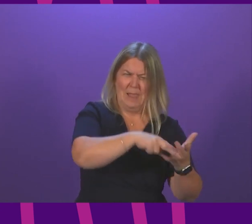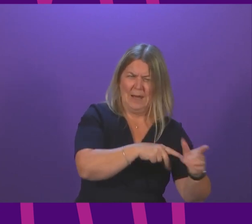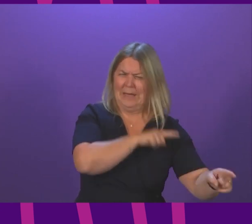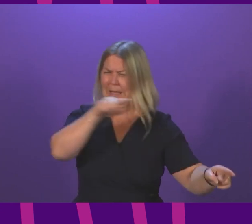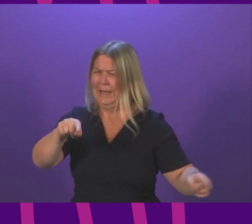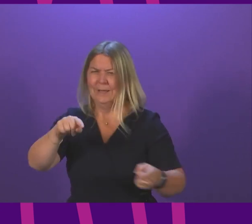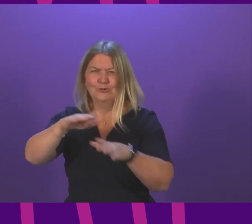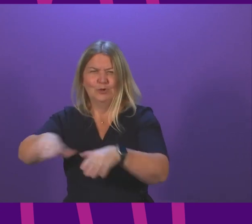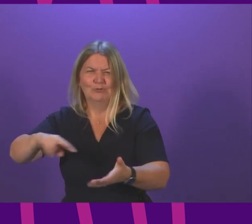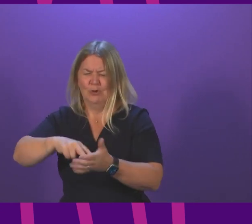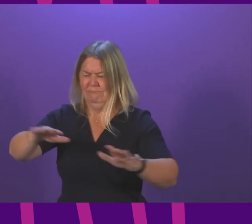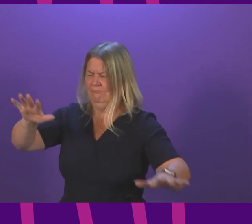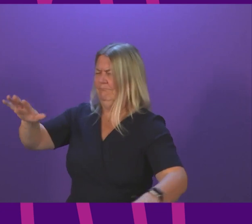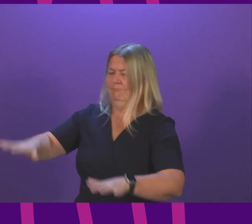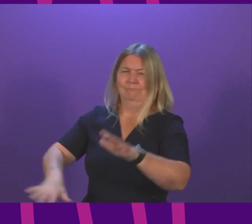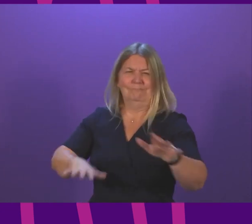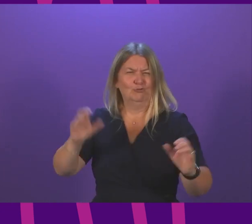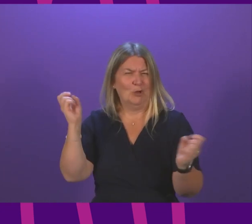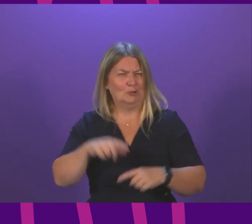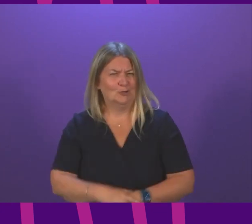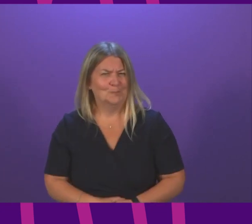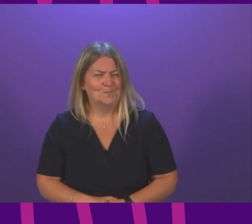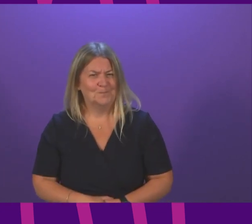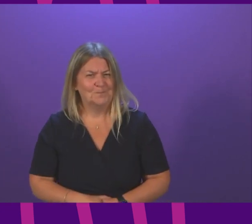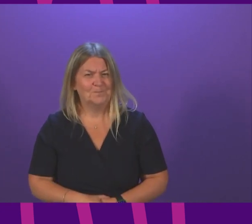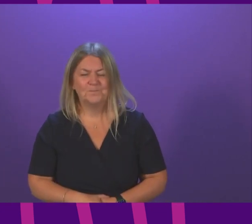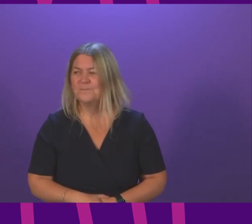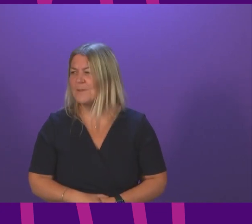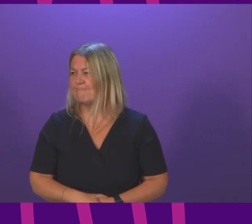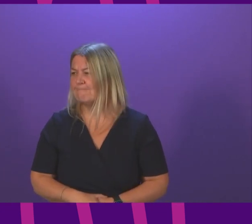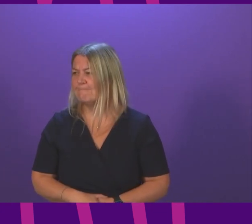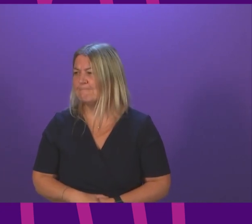than stick with the subject matter of his question Ariane Burgess